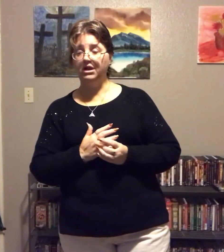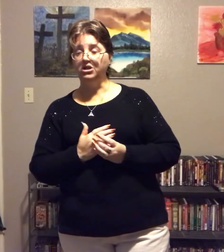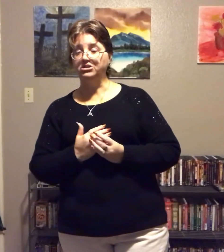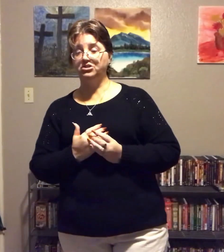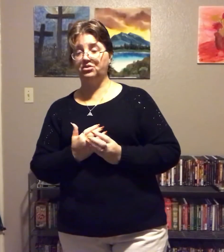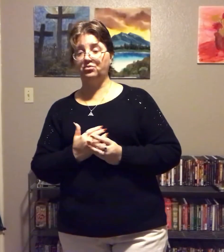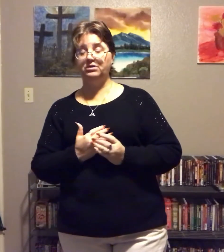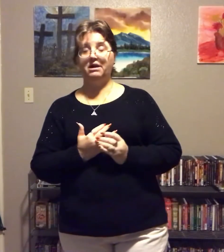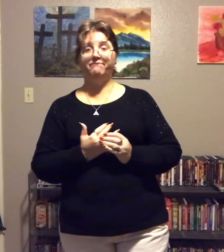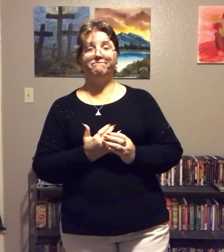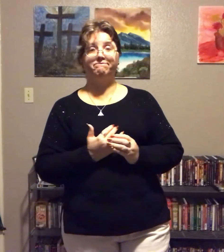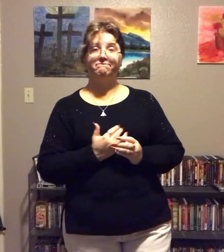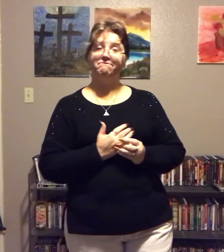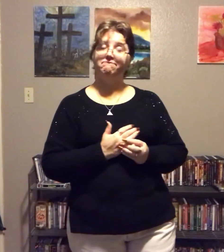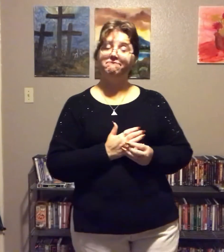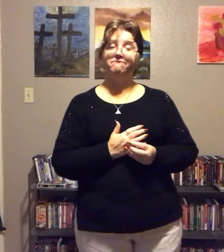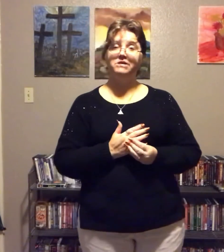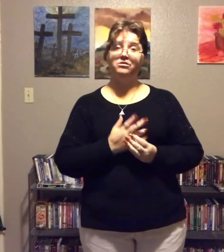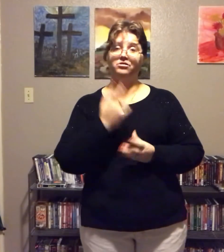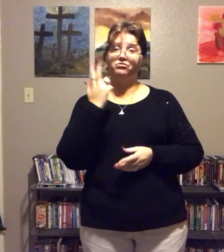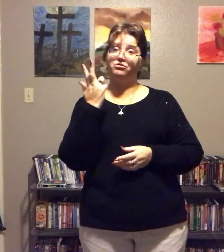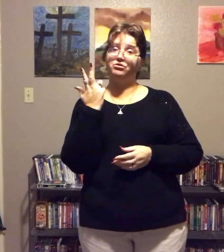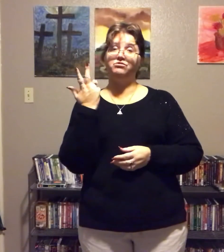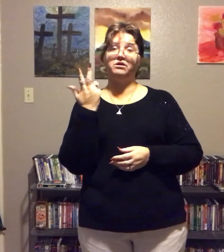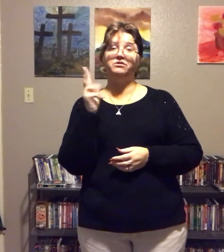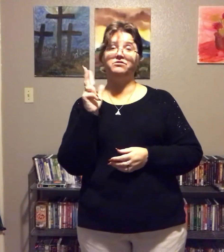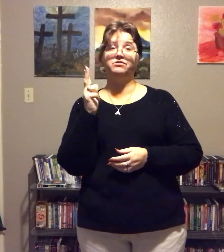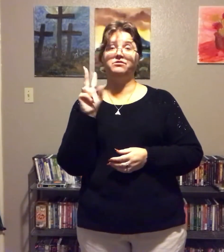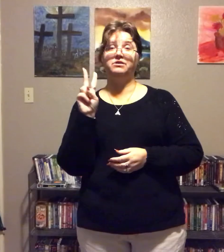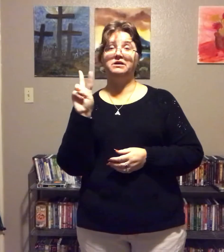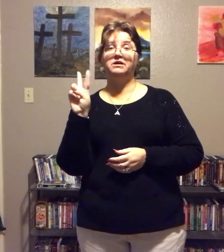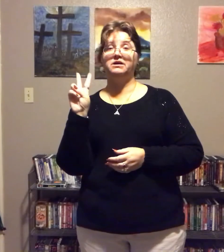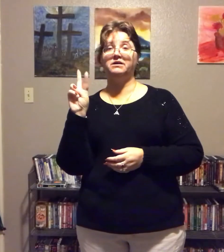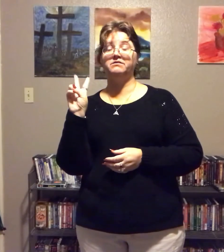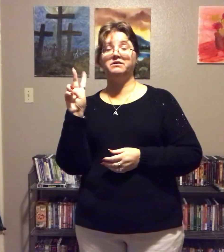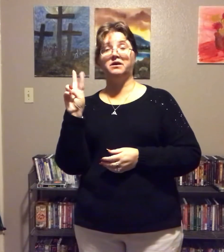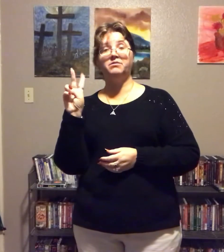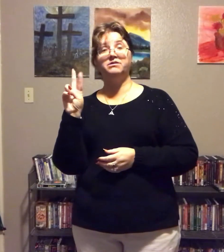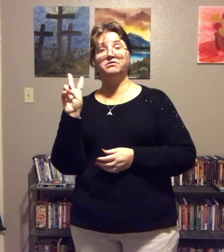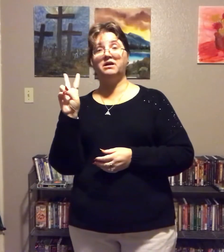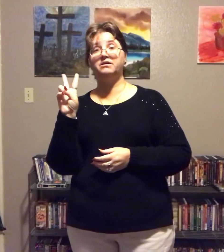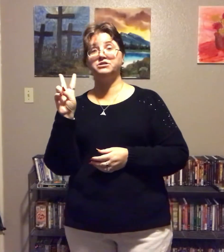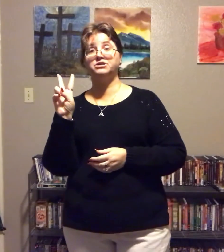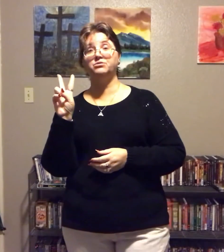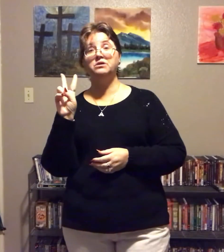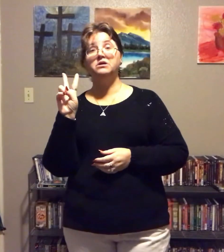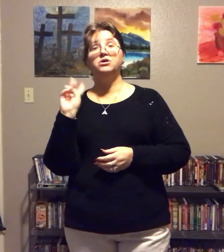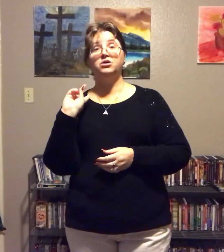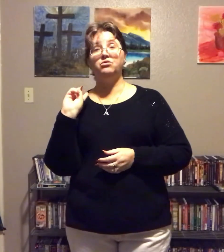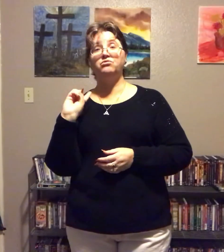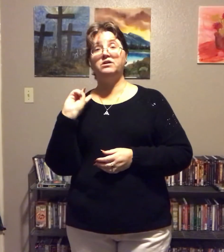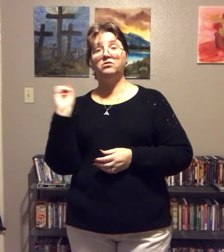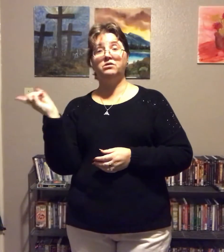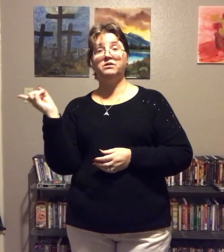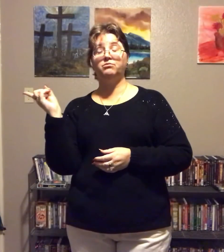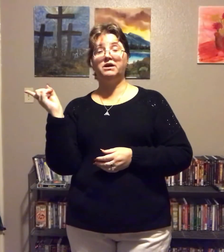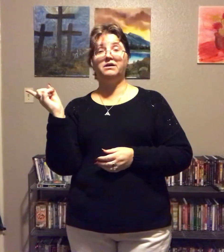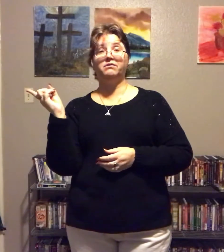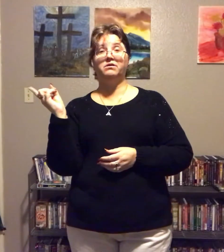So, yeah. Those are the two challenges. Like I said, I'm in the challenge, too. Using only the way down